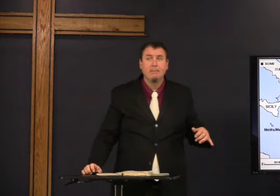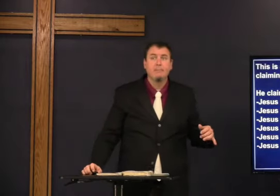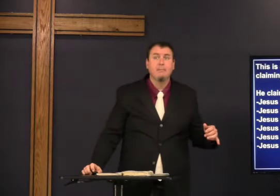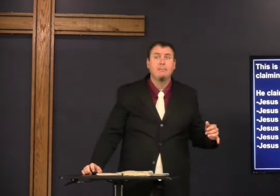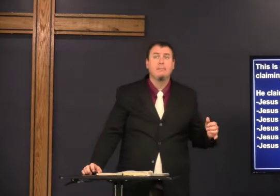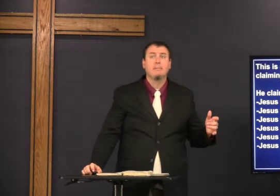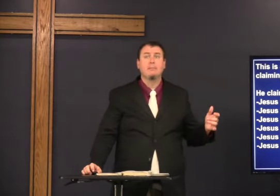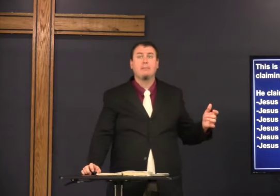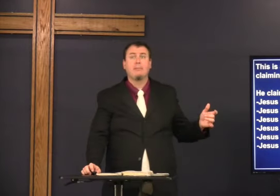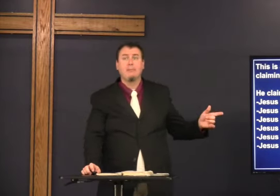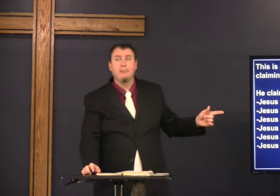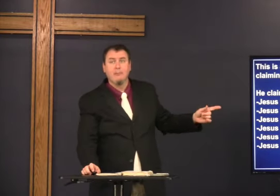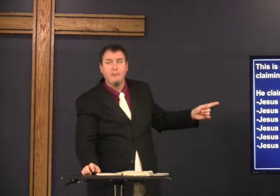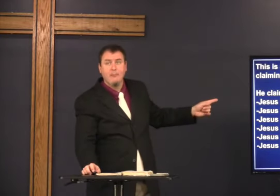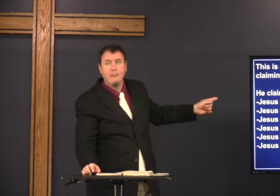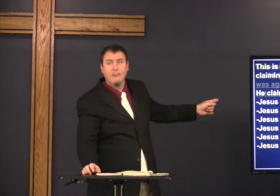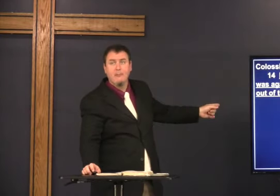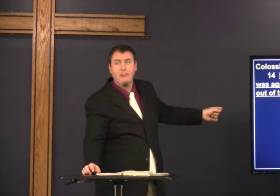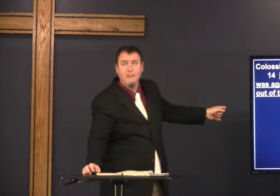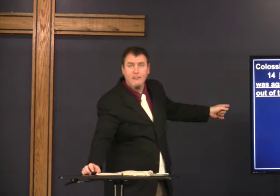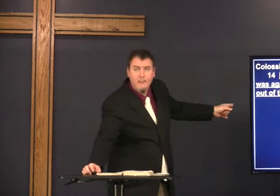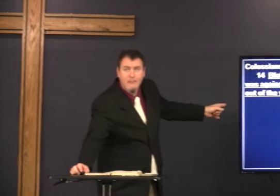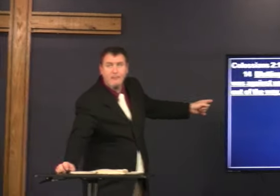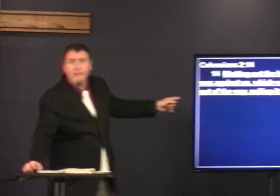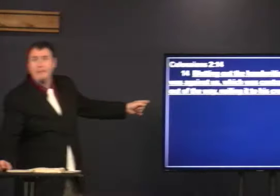and it was about where Turkey is today.